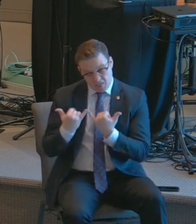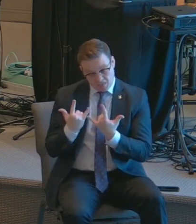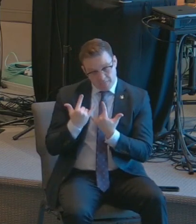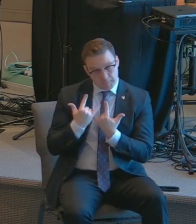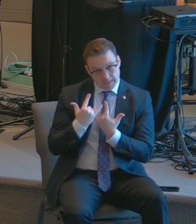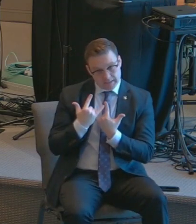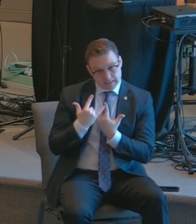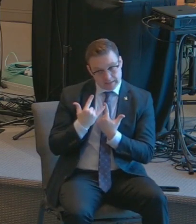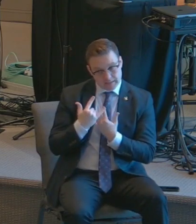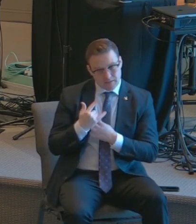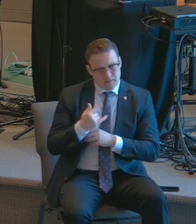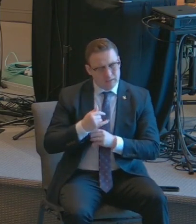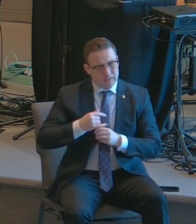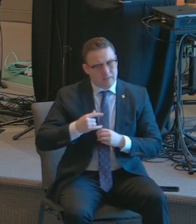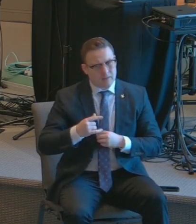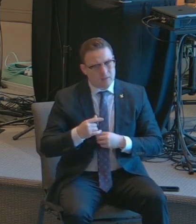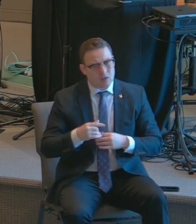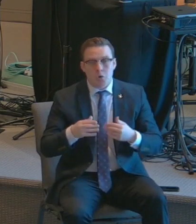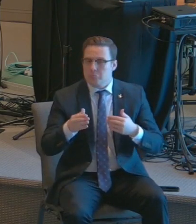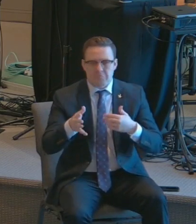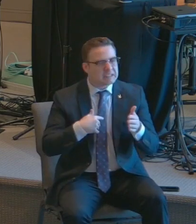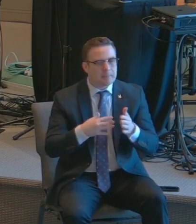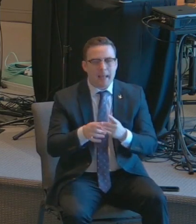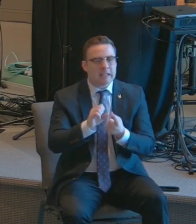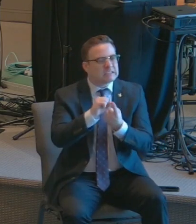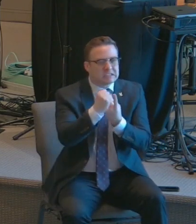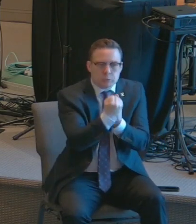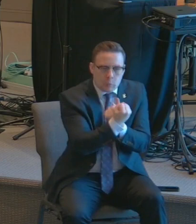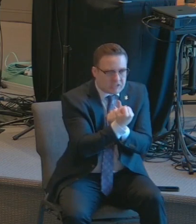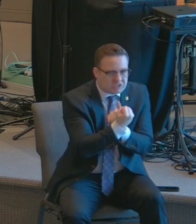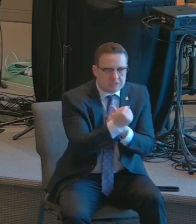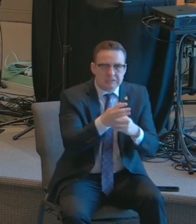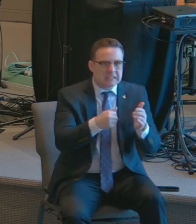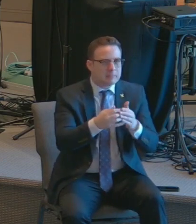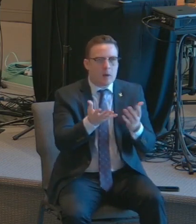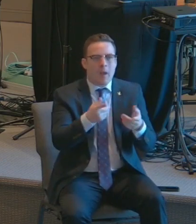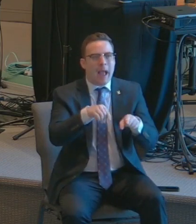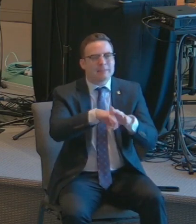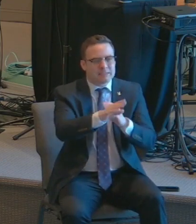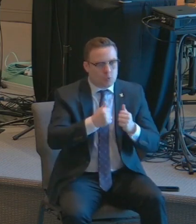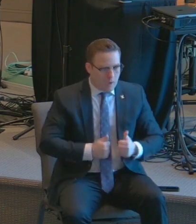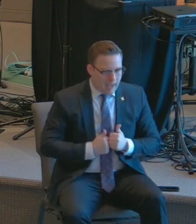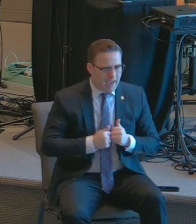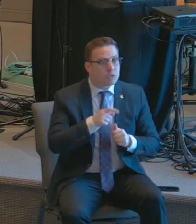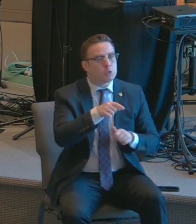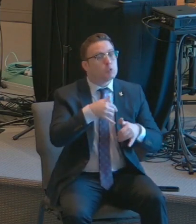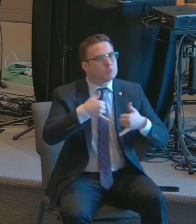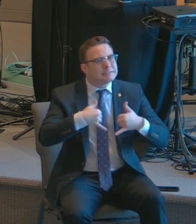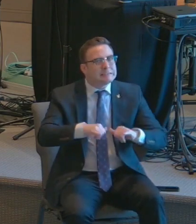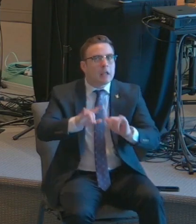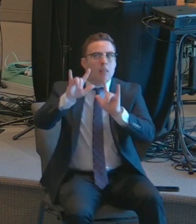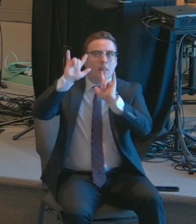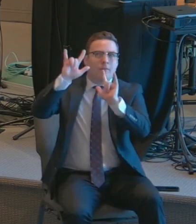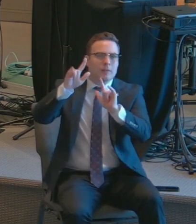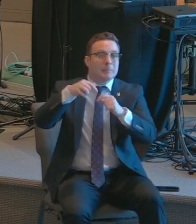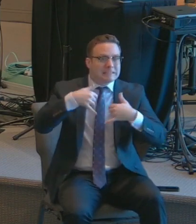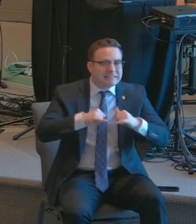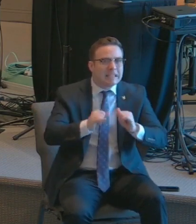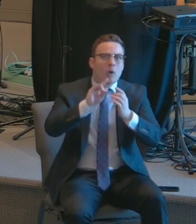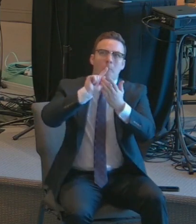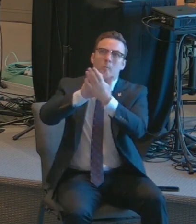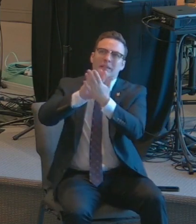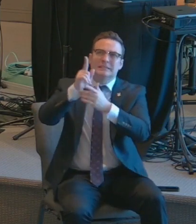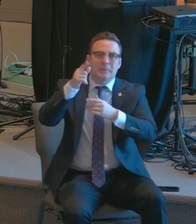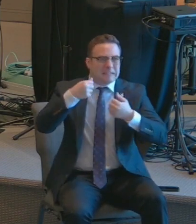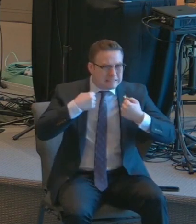you have that unconditional love that no matter what conditions that go on through your life, that you love me, that you will worship me, that you will praise me,